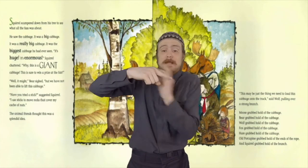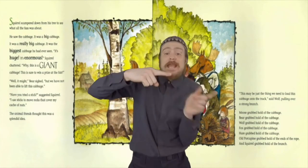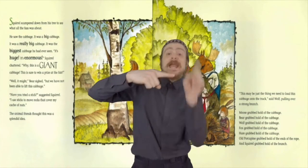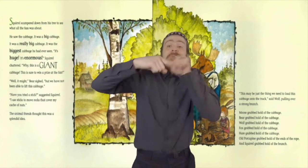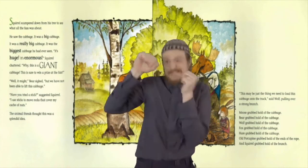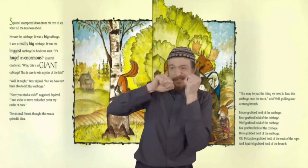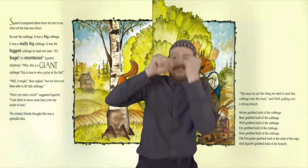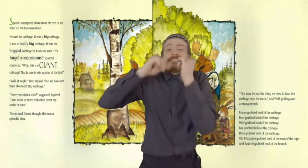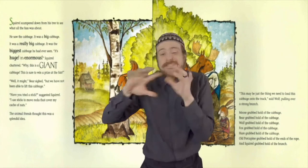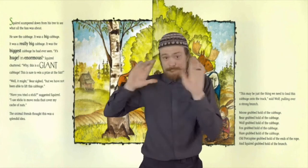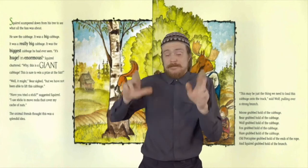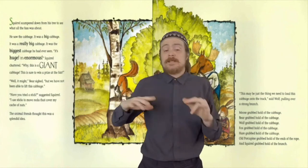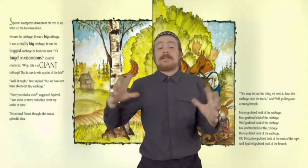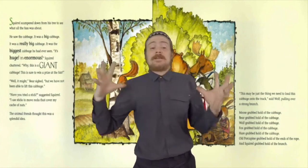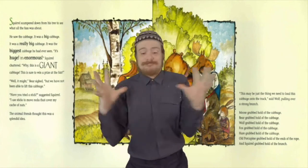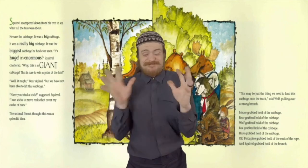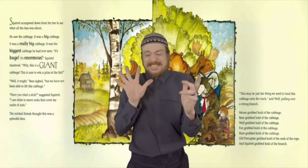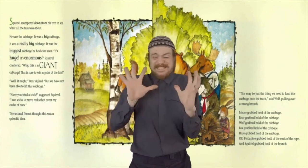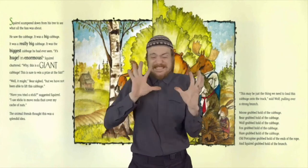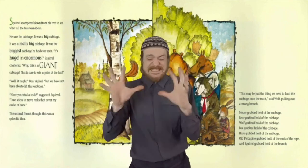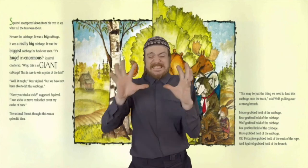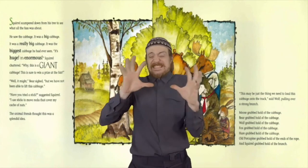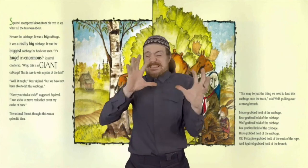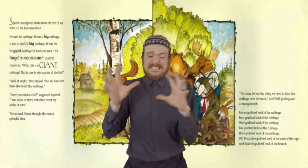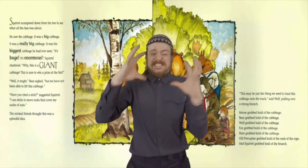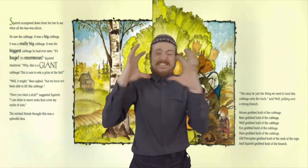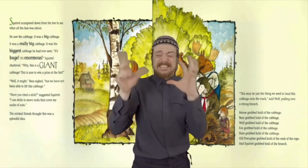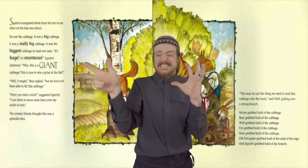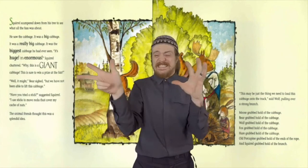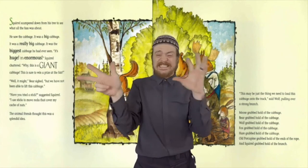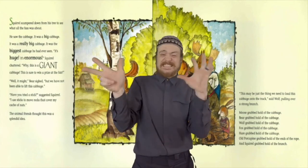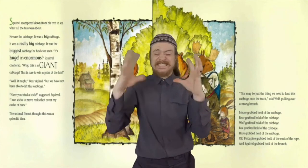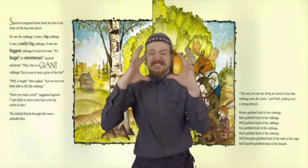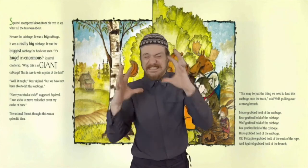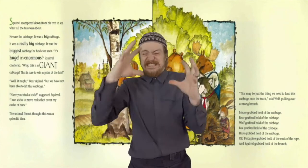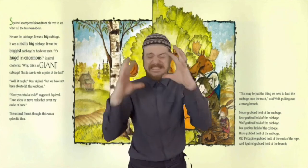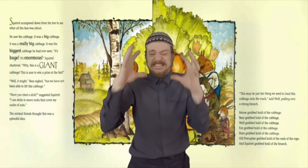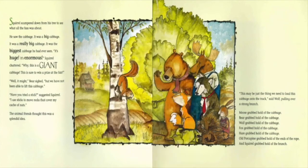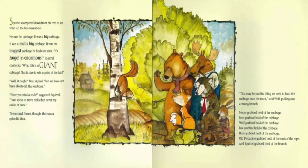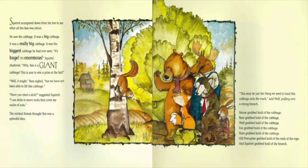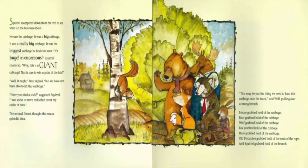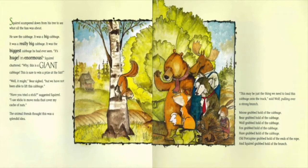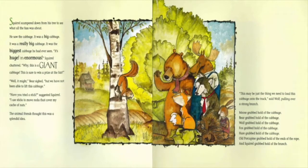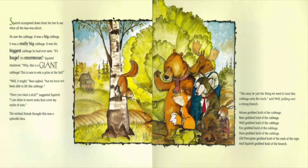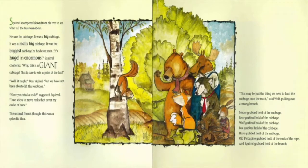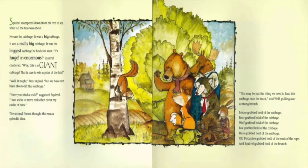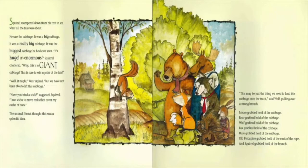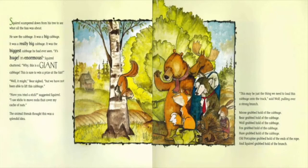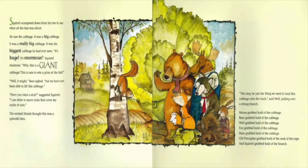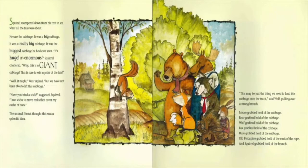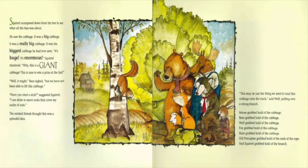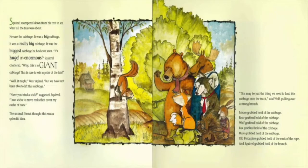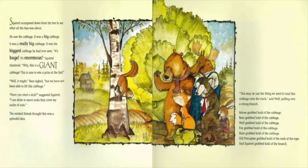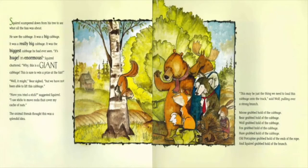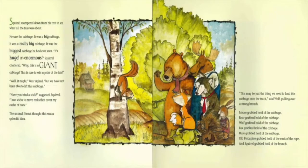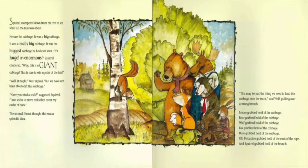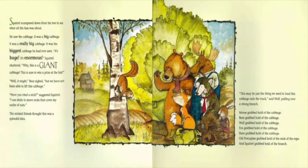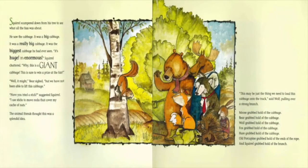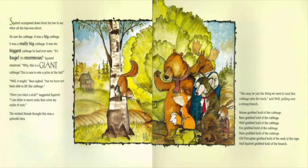The animal friends thought this was a splendid idea. This might be just the thing we need to load this cabbage onto the truck, said